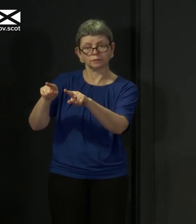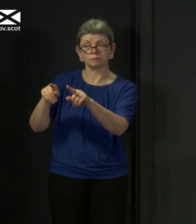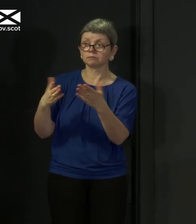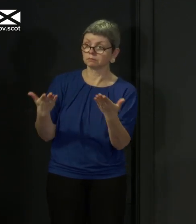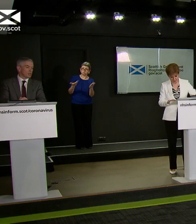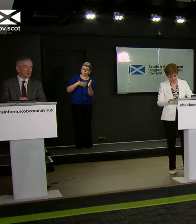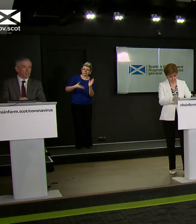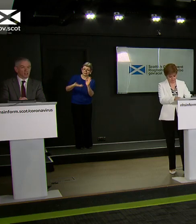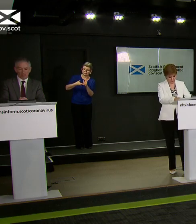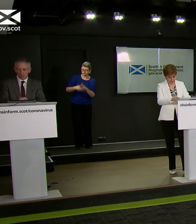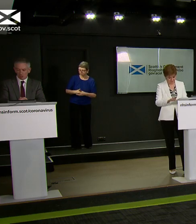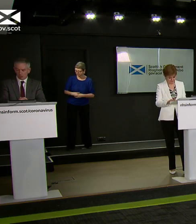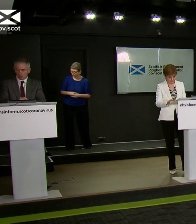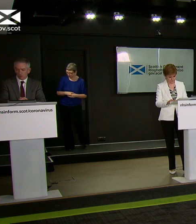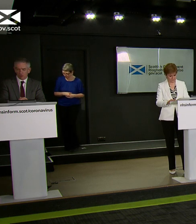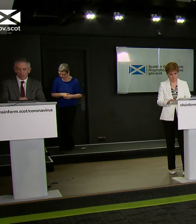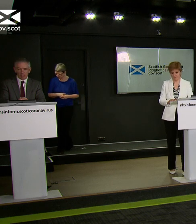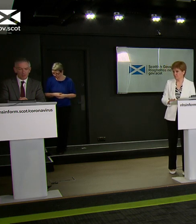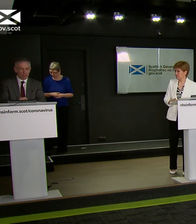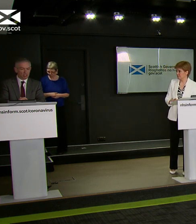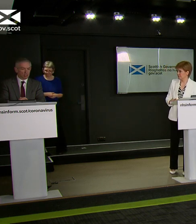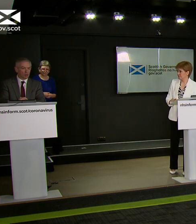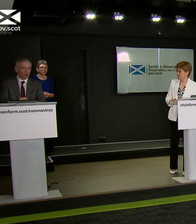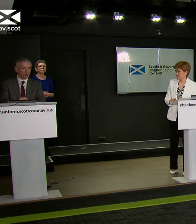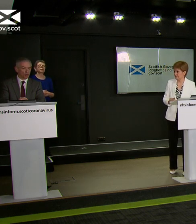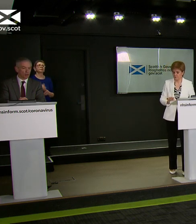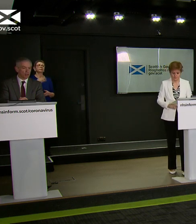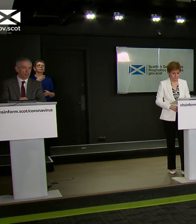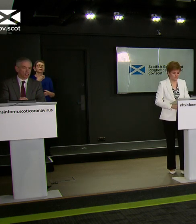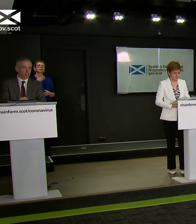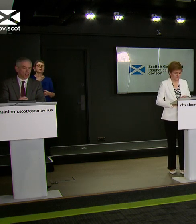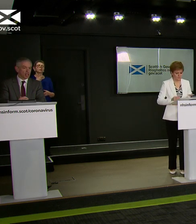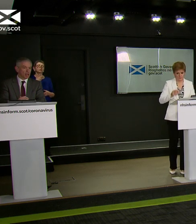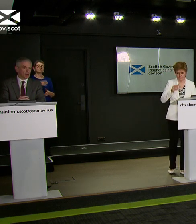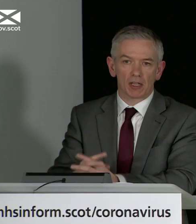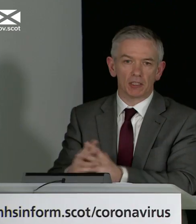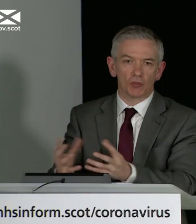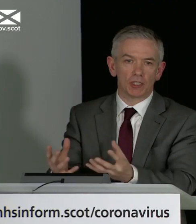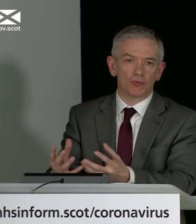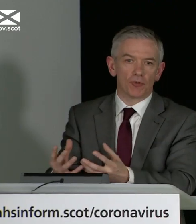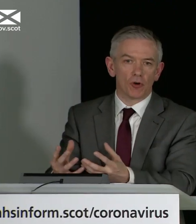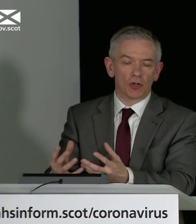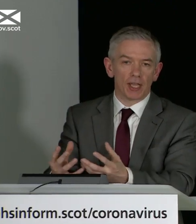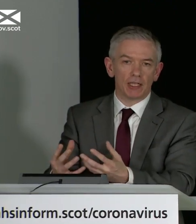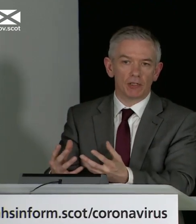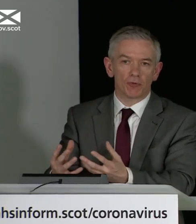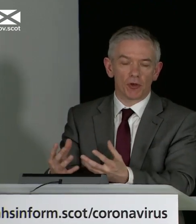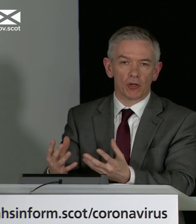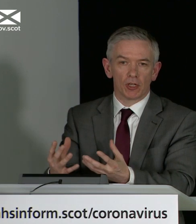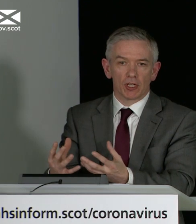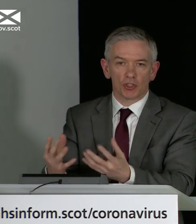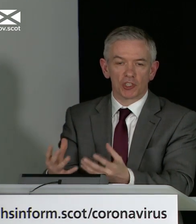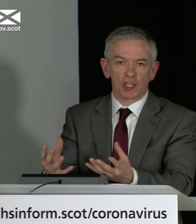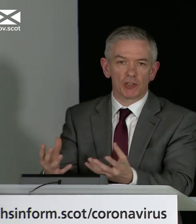Do you want to say a bit more about how that will happen? I just want to again emphasise this point that where there is a clinical need for any of